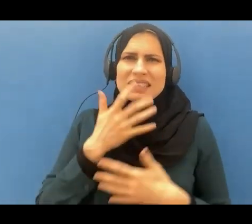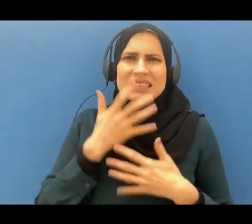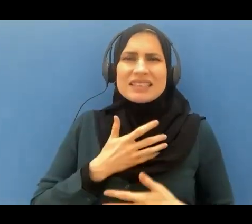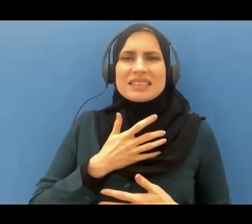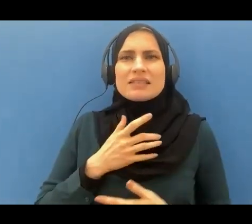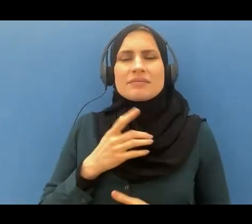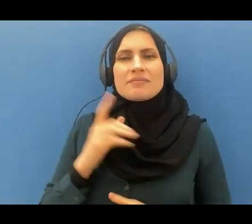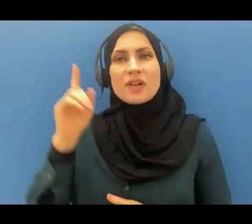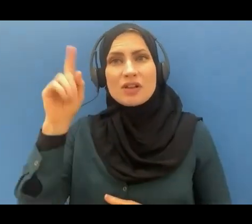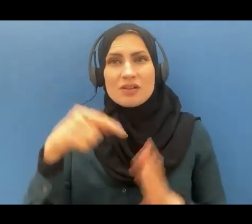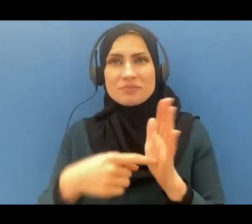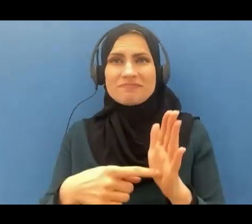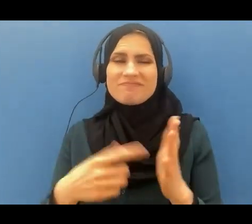and he says